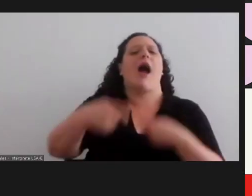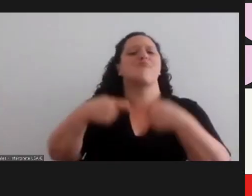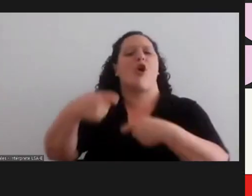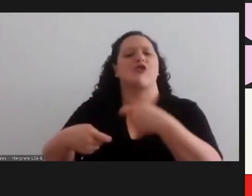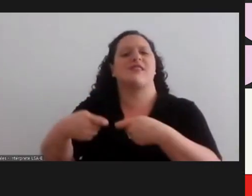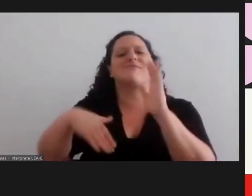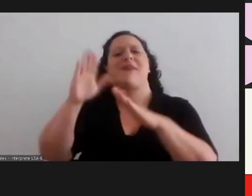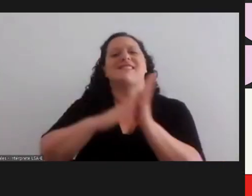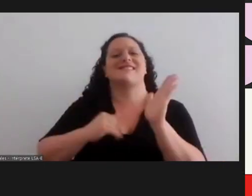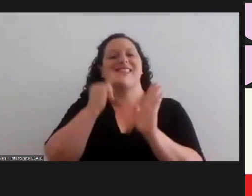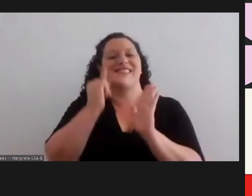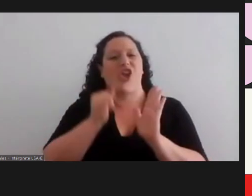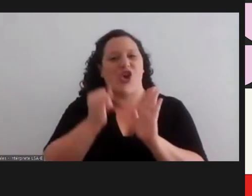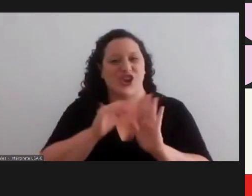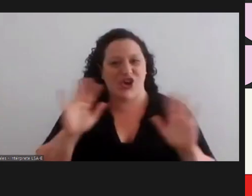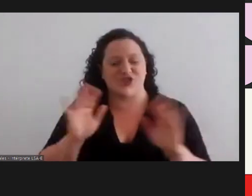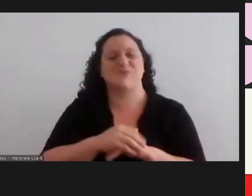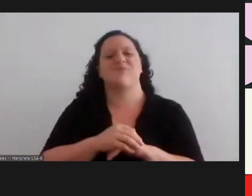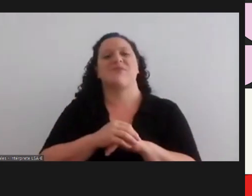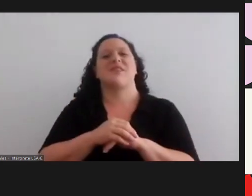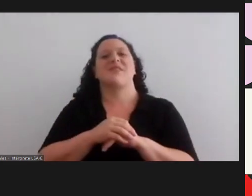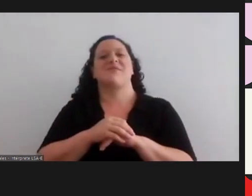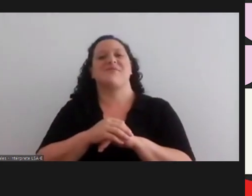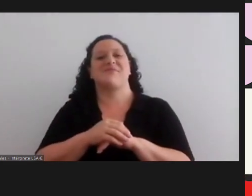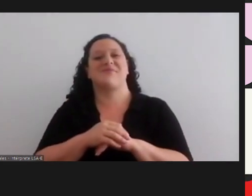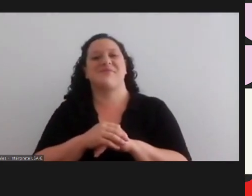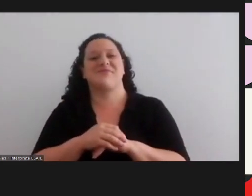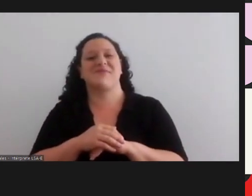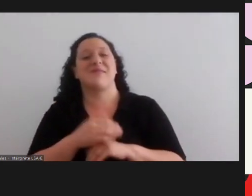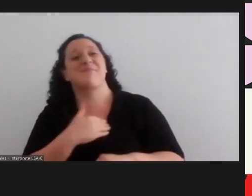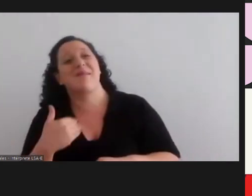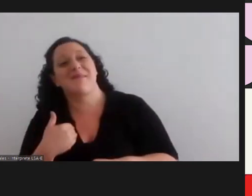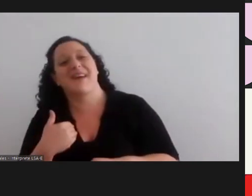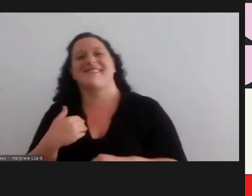quotes nancy fraser nancy fraser hi